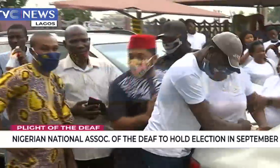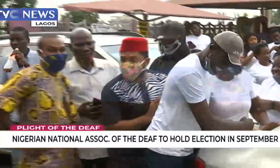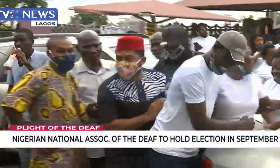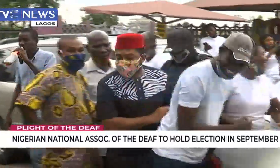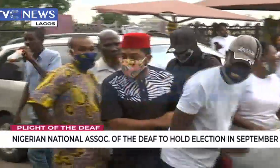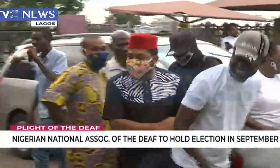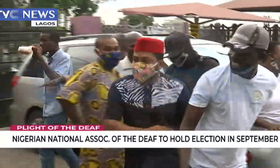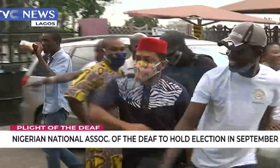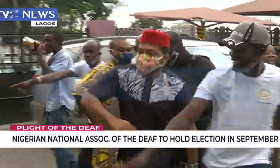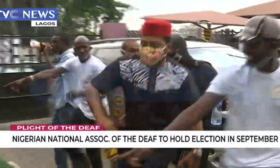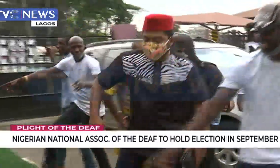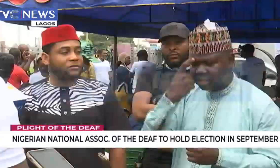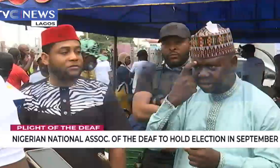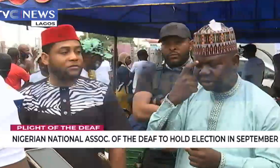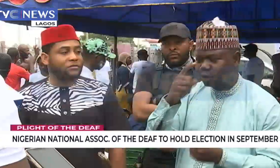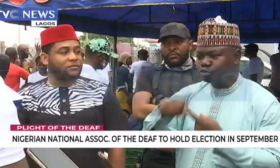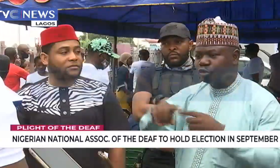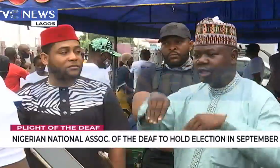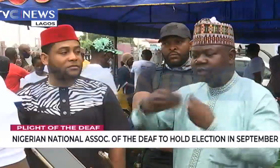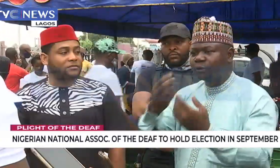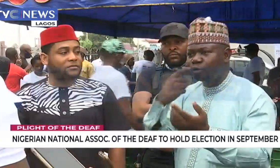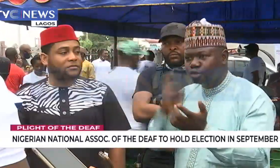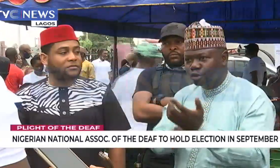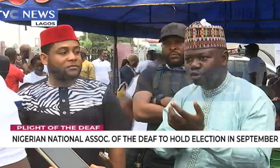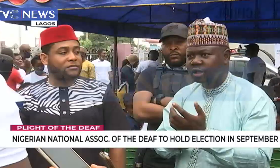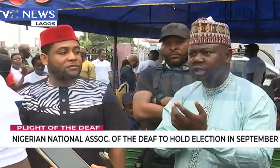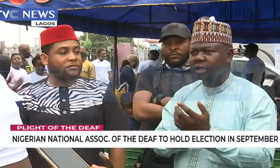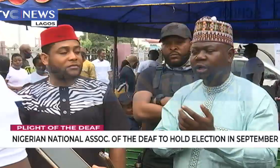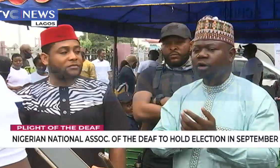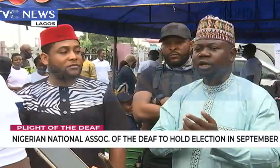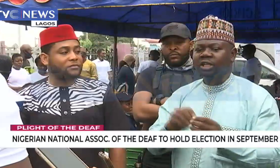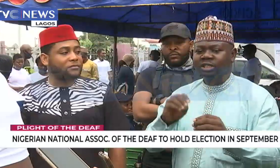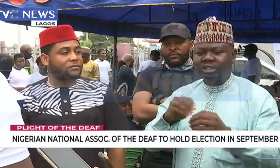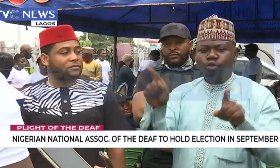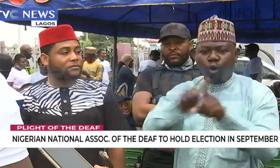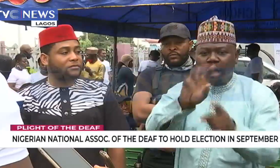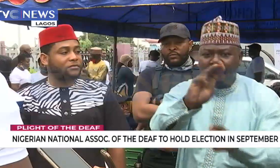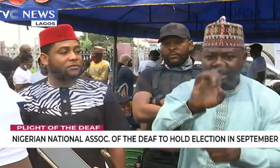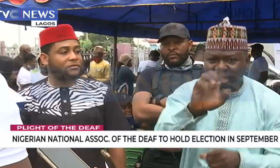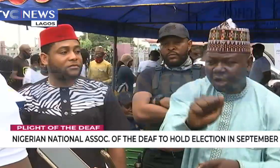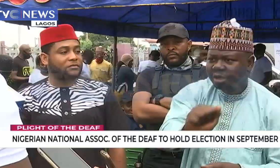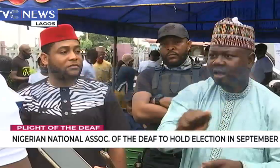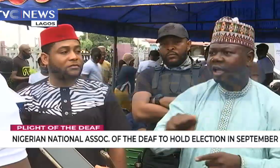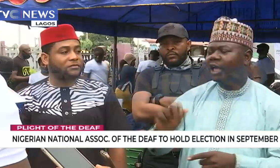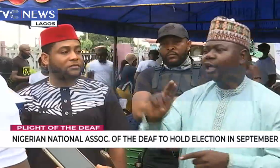We are begging the government to give us recognition. To give us recognition.